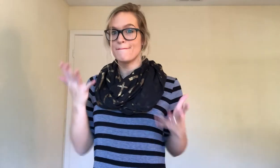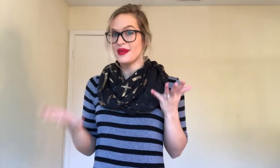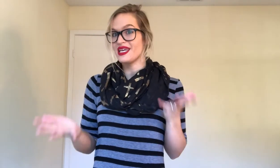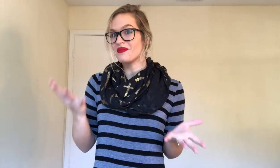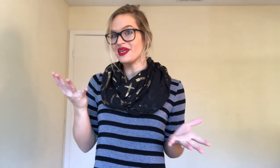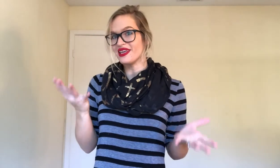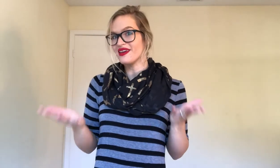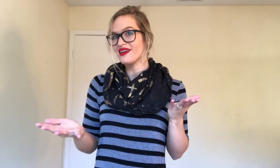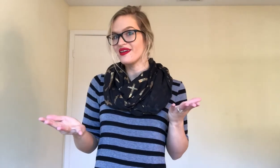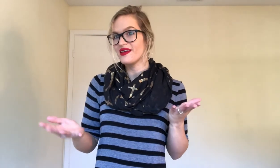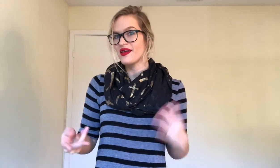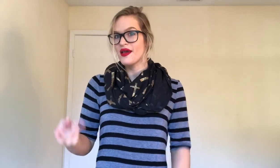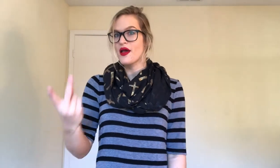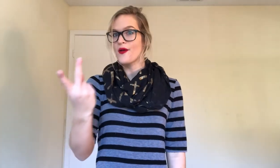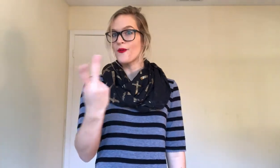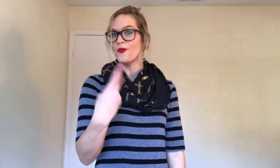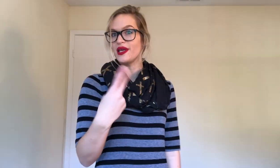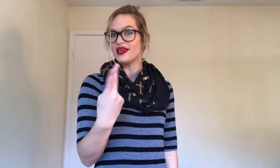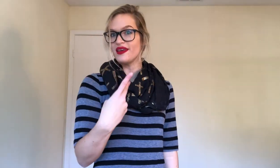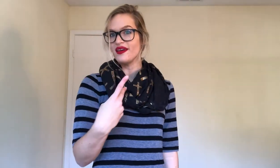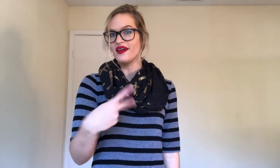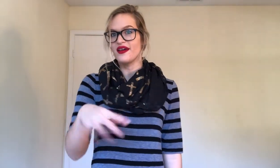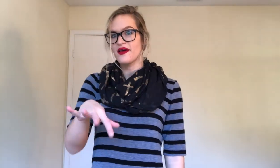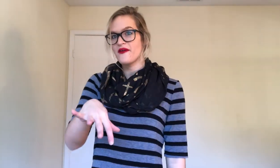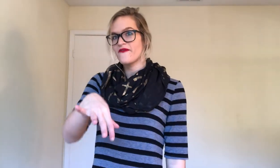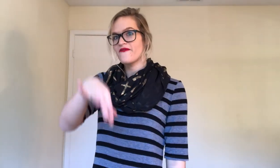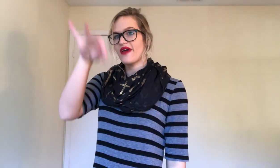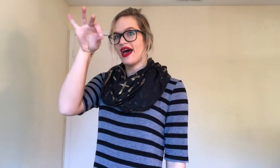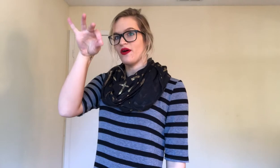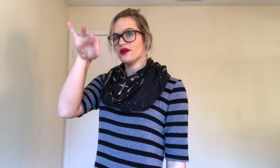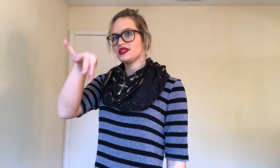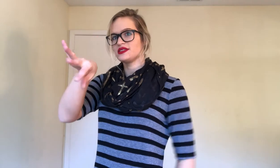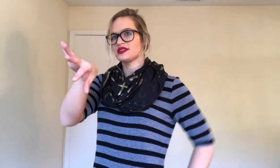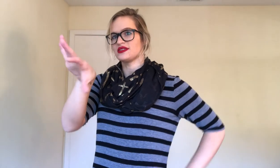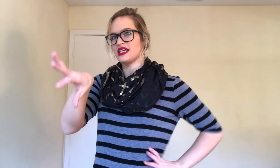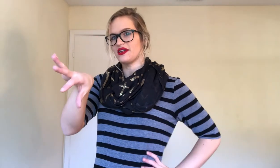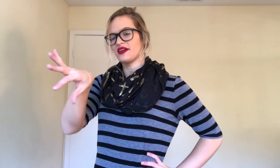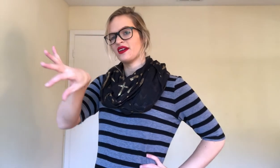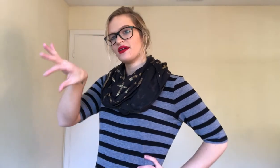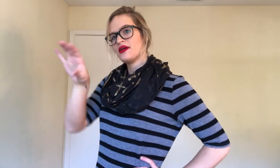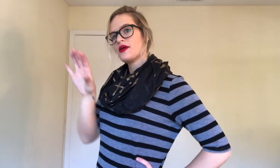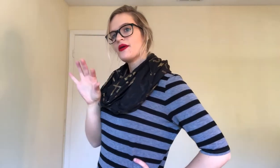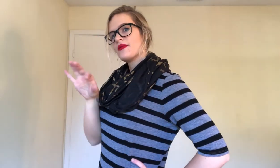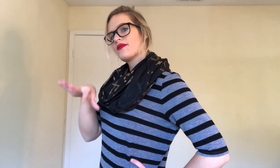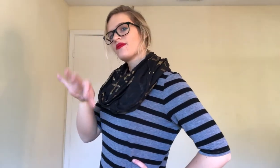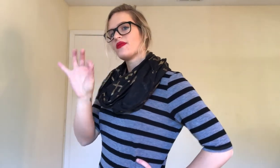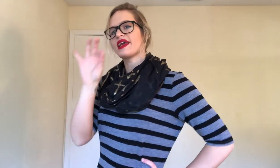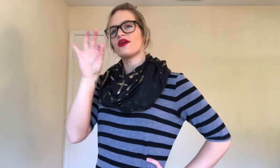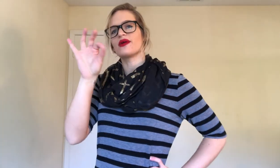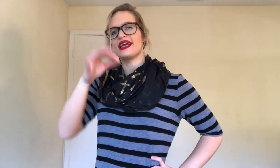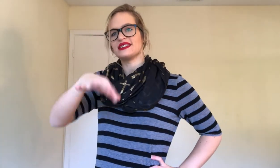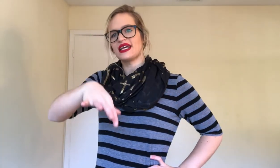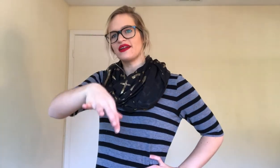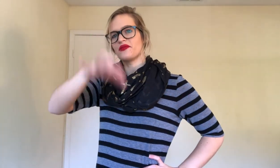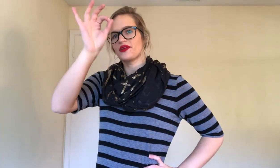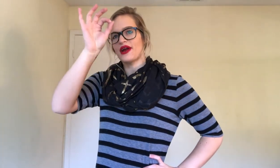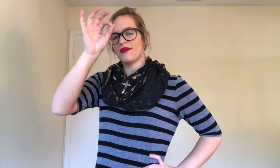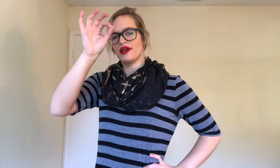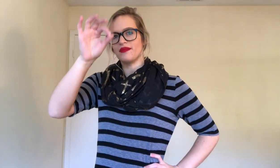Maybe. We. Found. Found. So take your. Like an okay sign. grab it up.